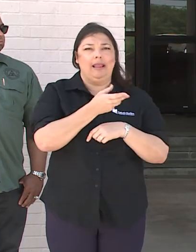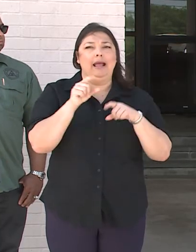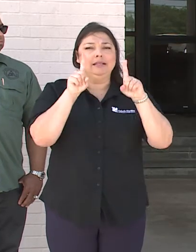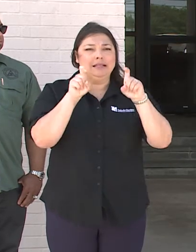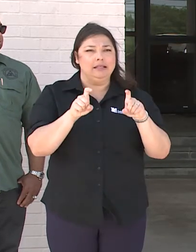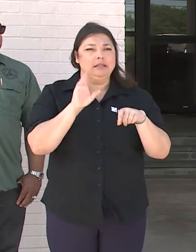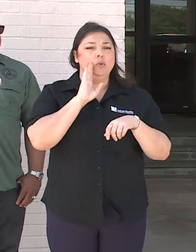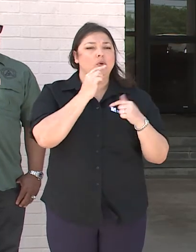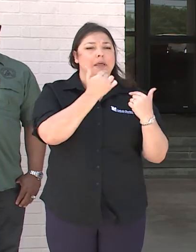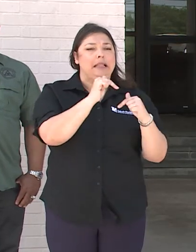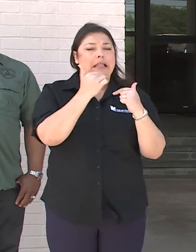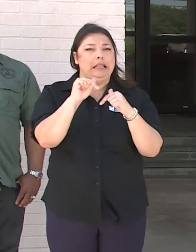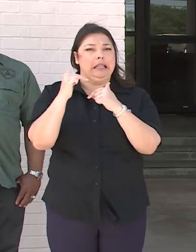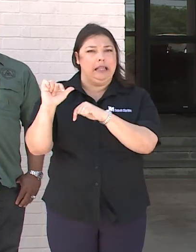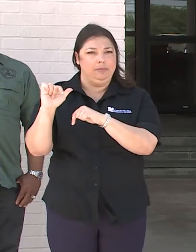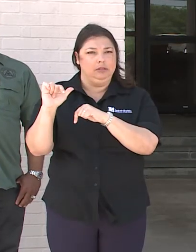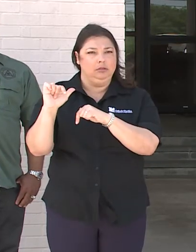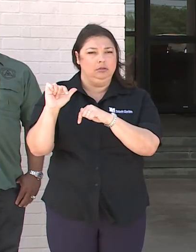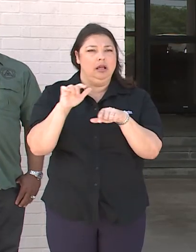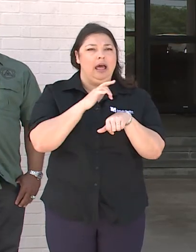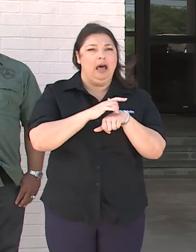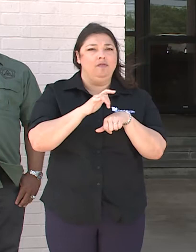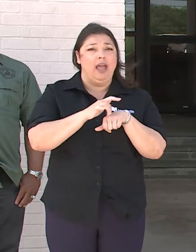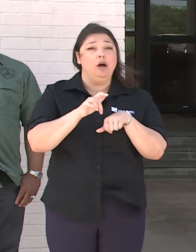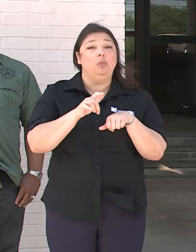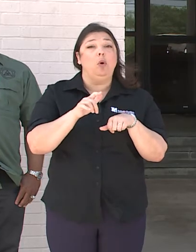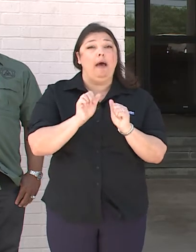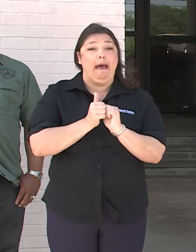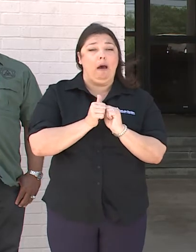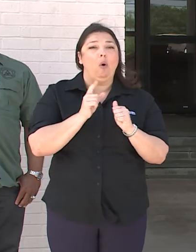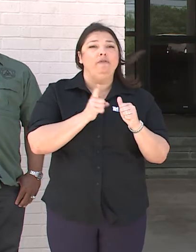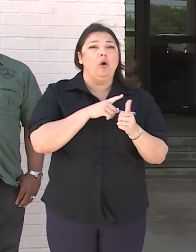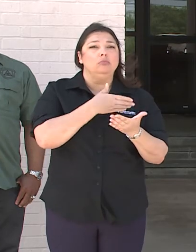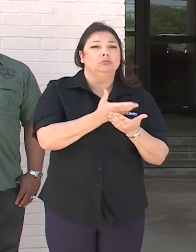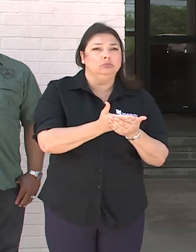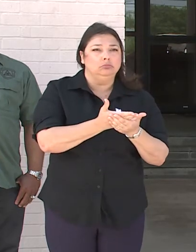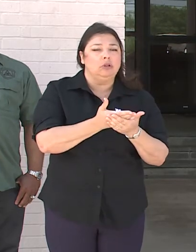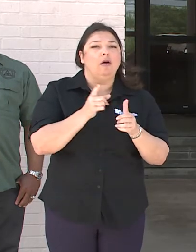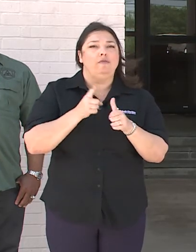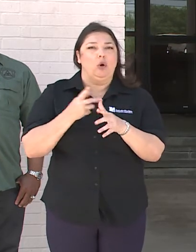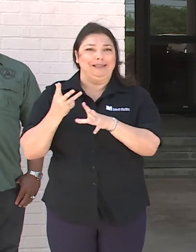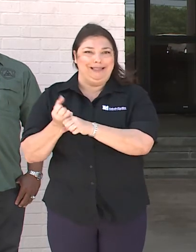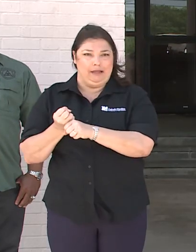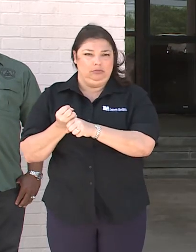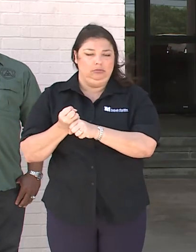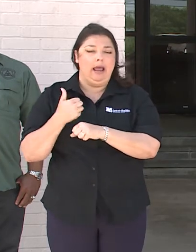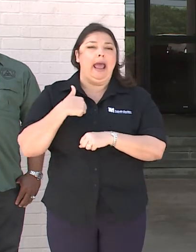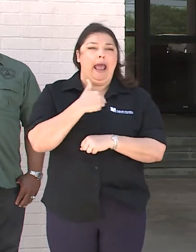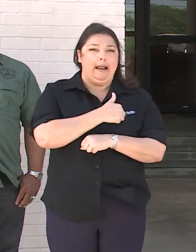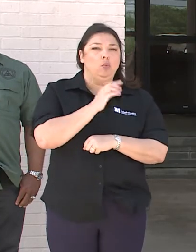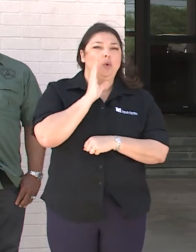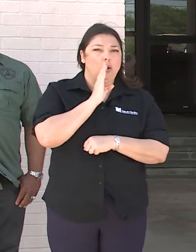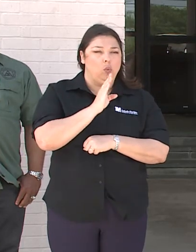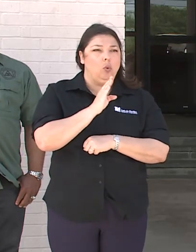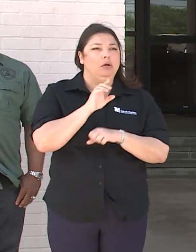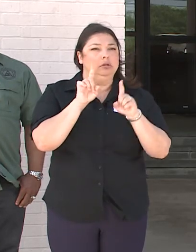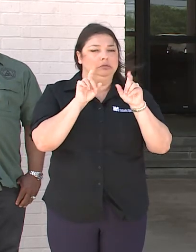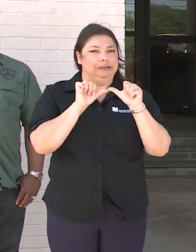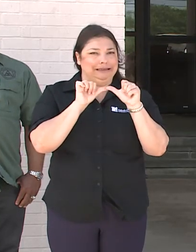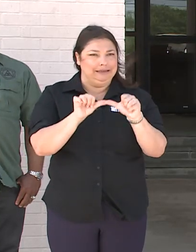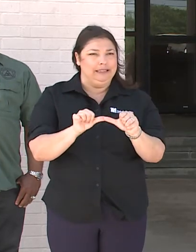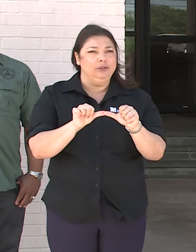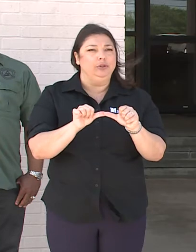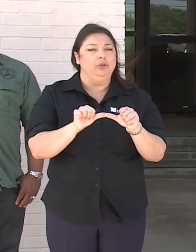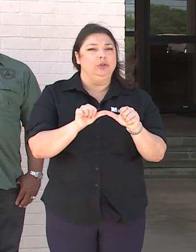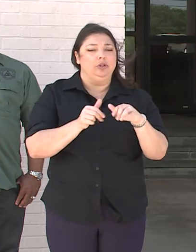testing will be limited and will be available in a first-come first-serve basis and we will continue as I stated